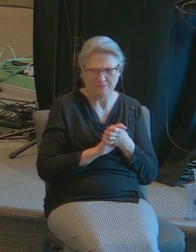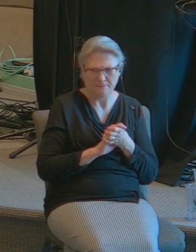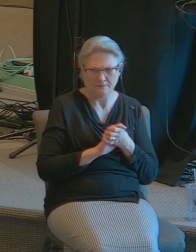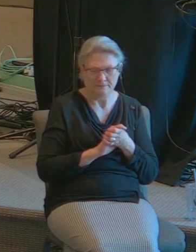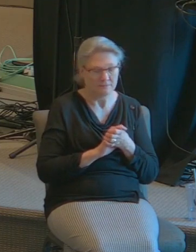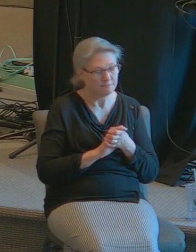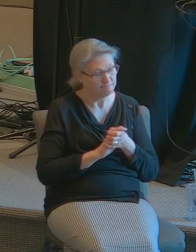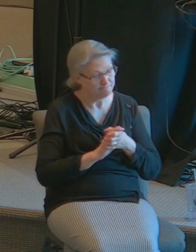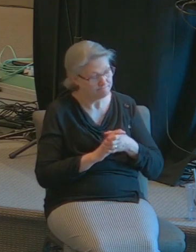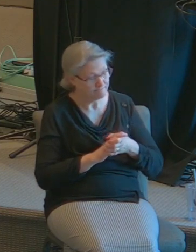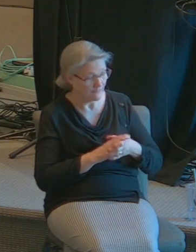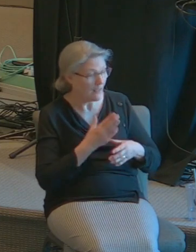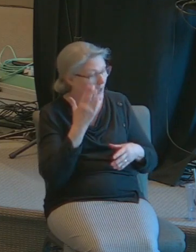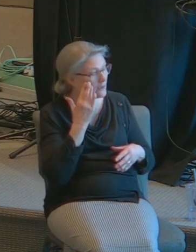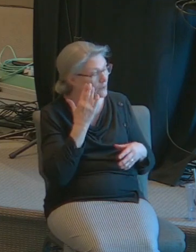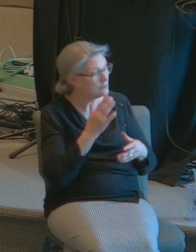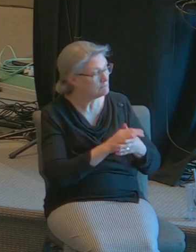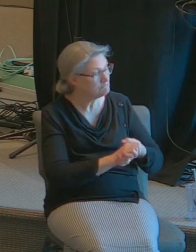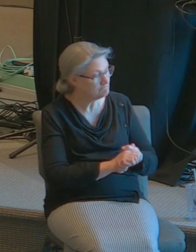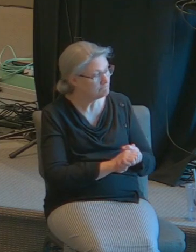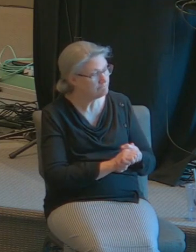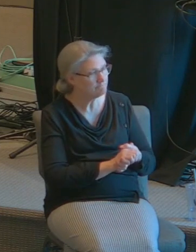and Jesus says I know